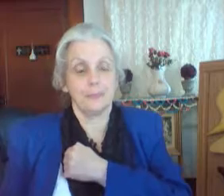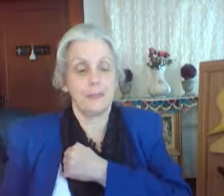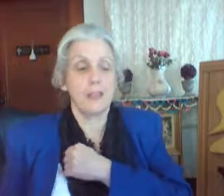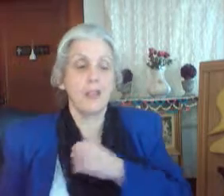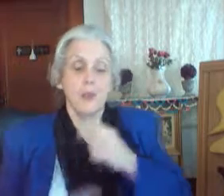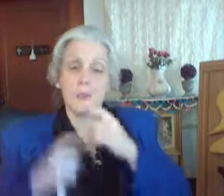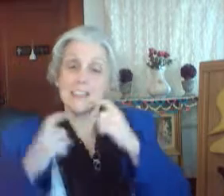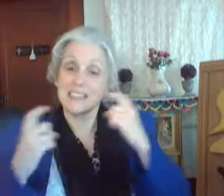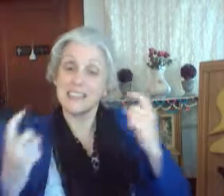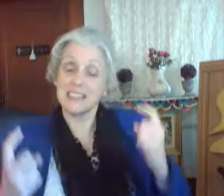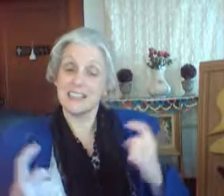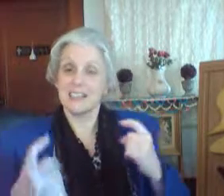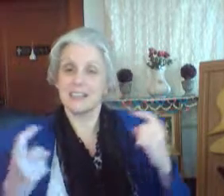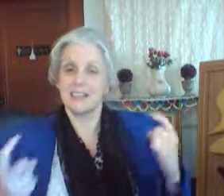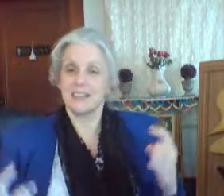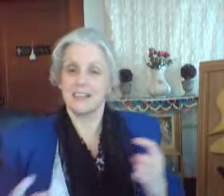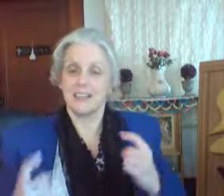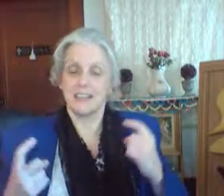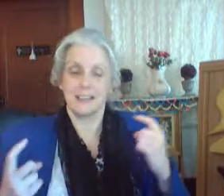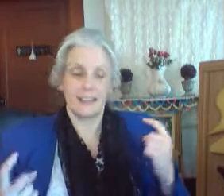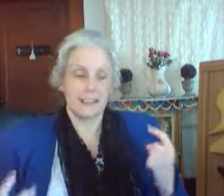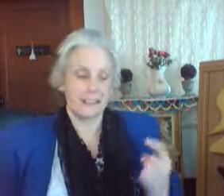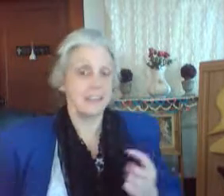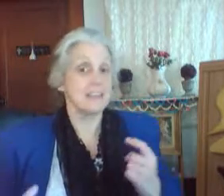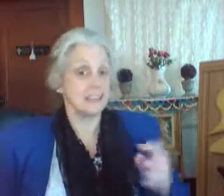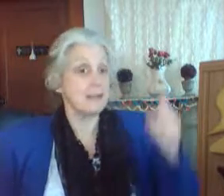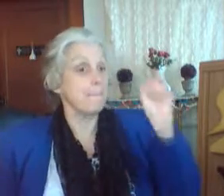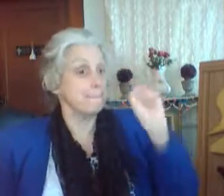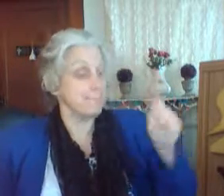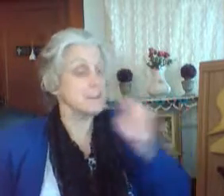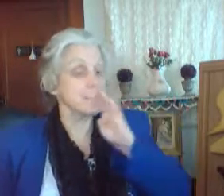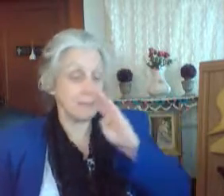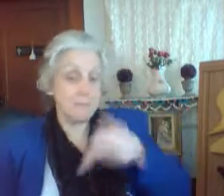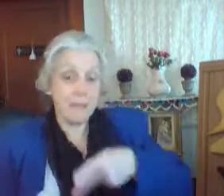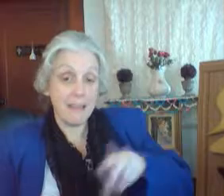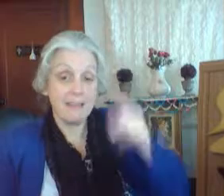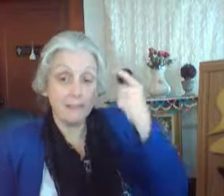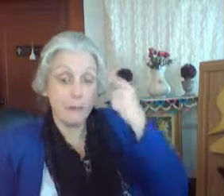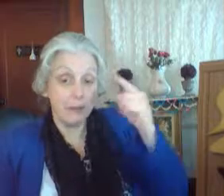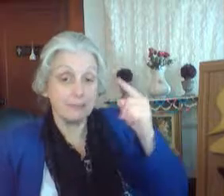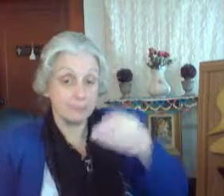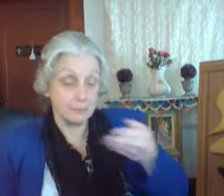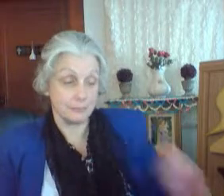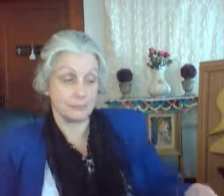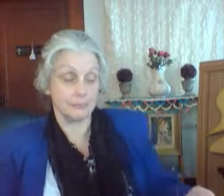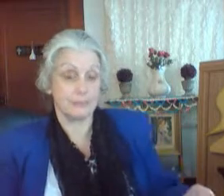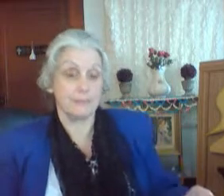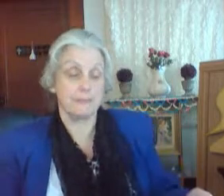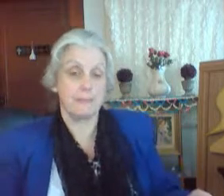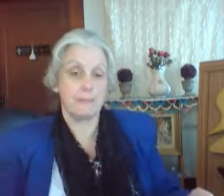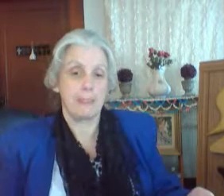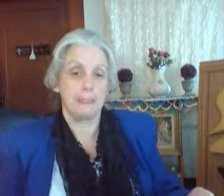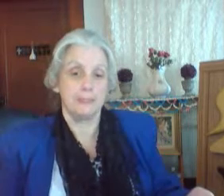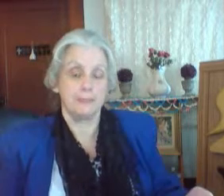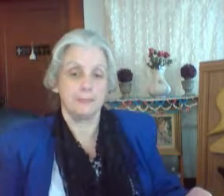sins he left were paid, And the